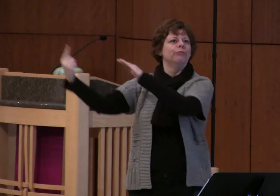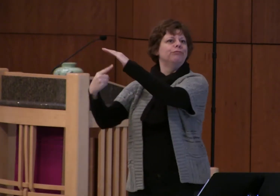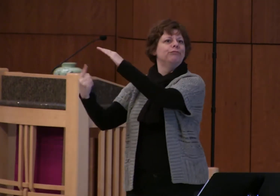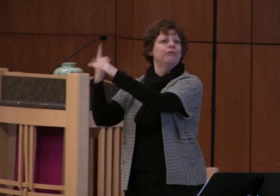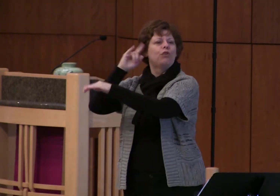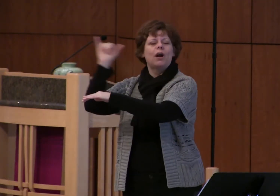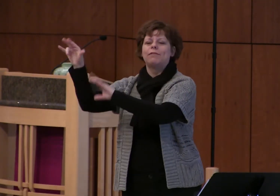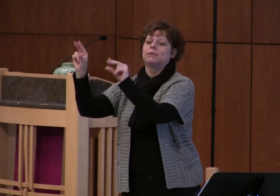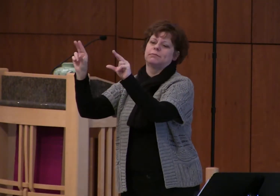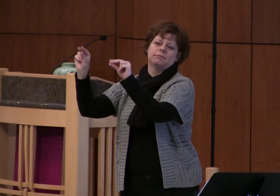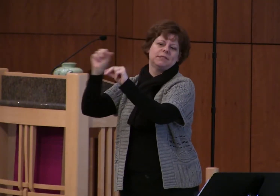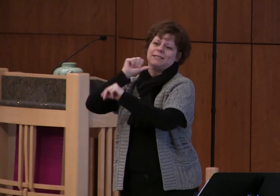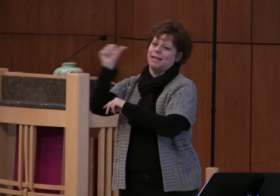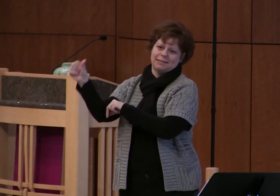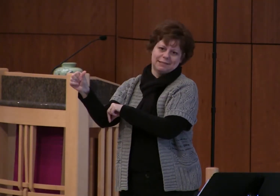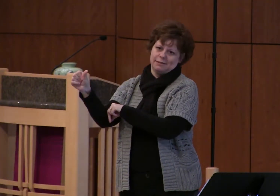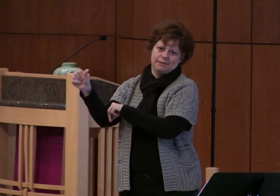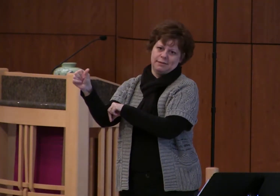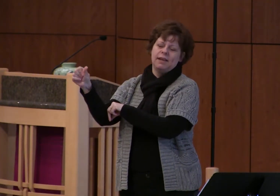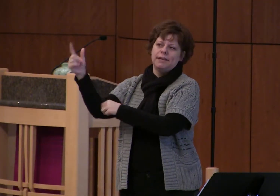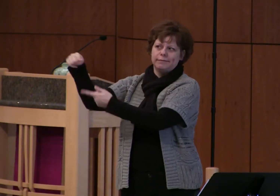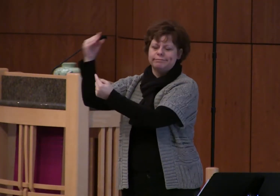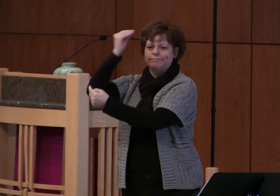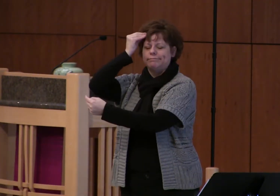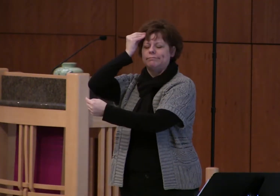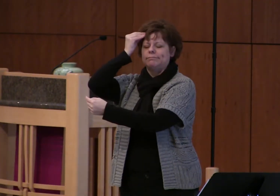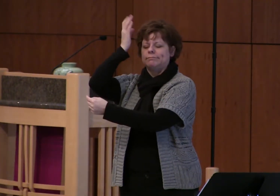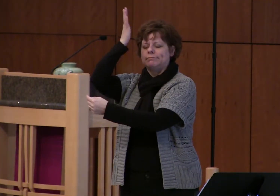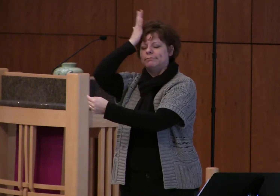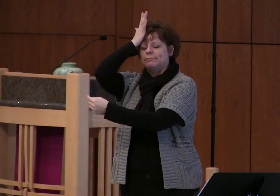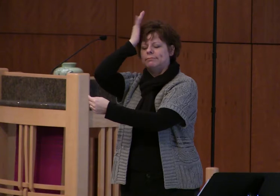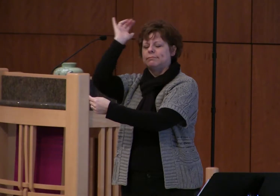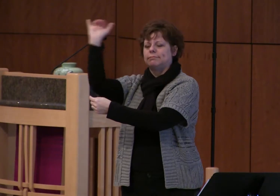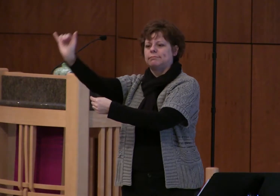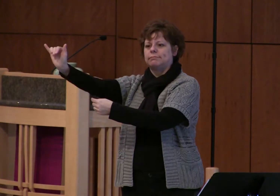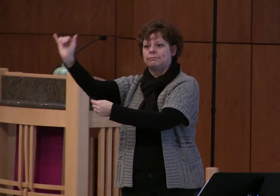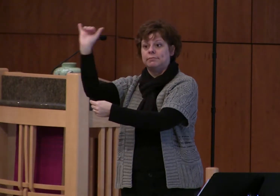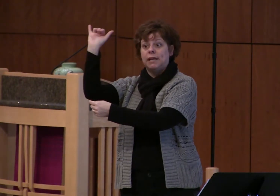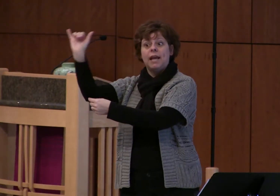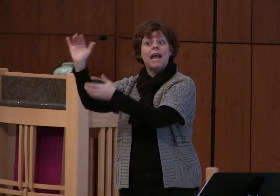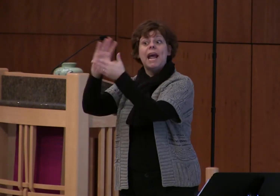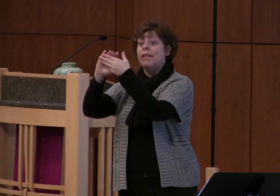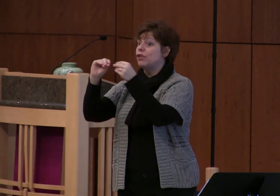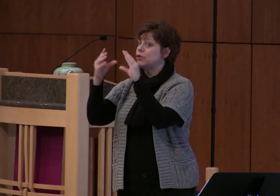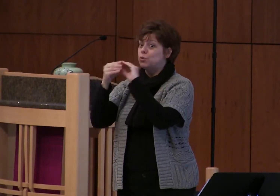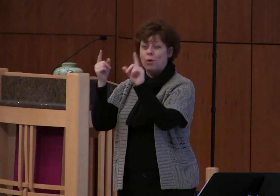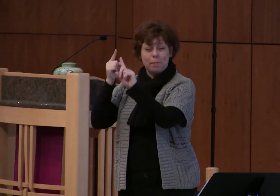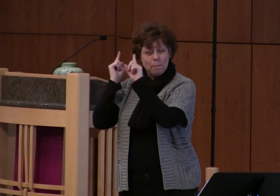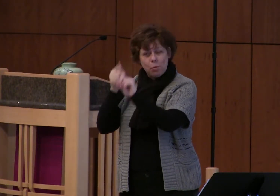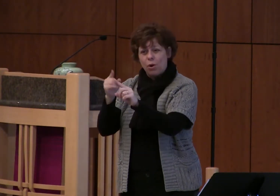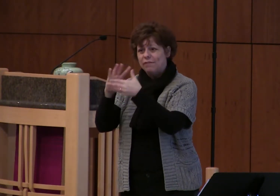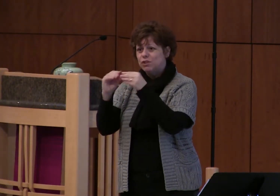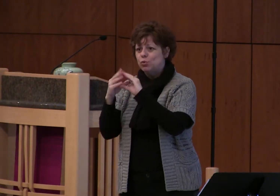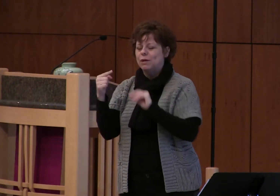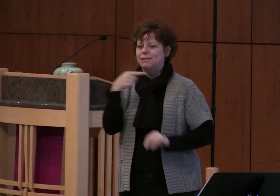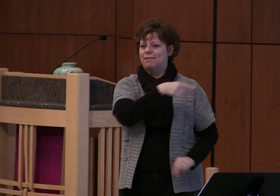separation but rather it's a story about the father the father who stays waiting the father whose life is a